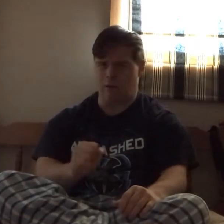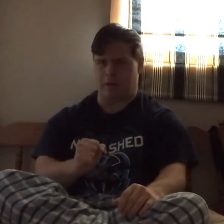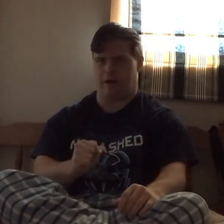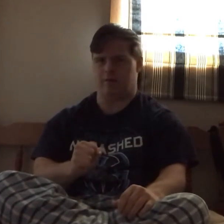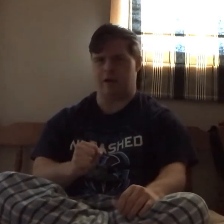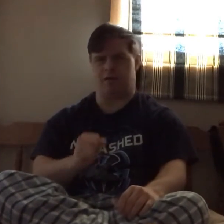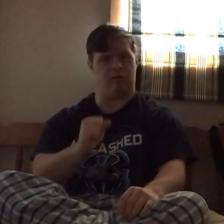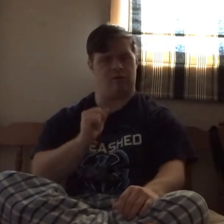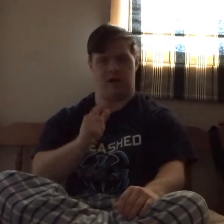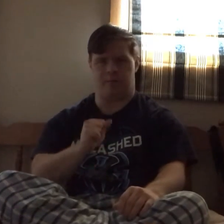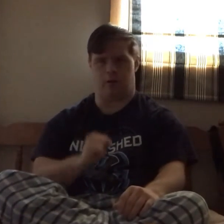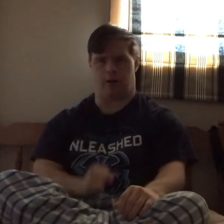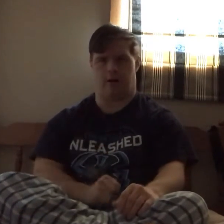about is the search bar.